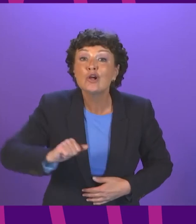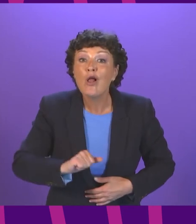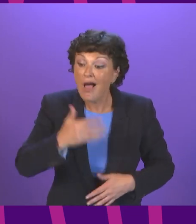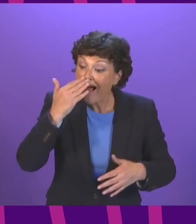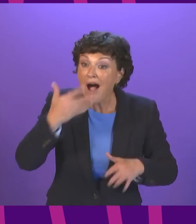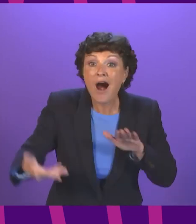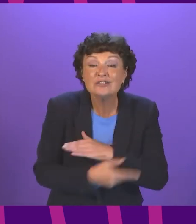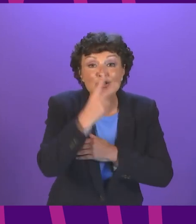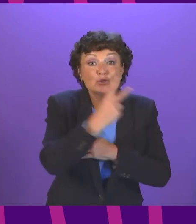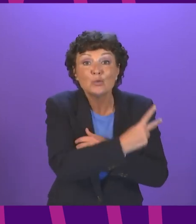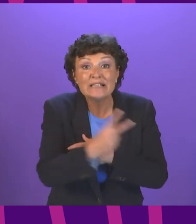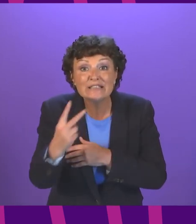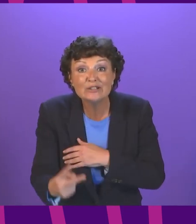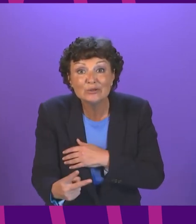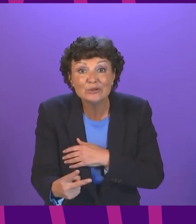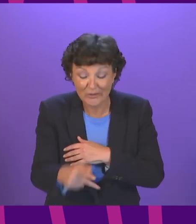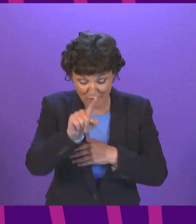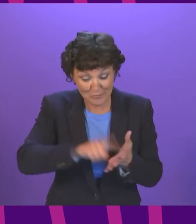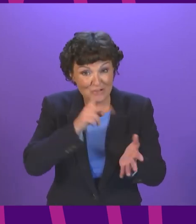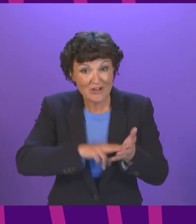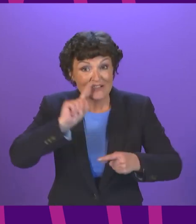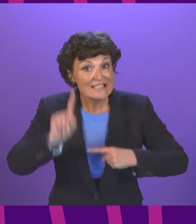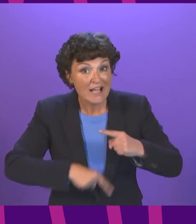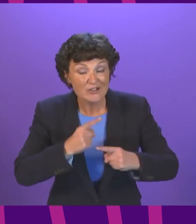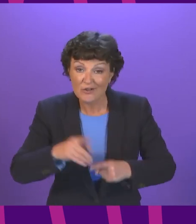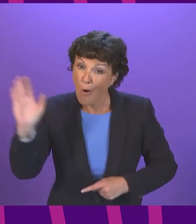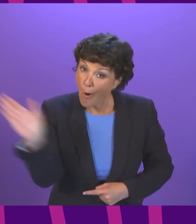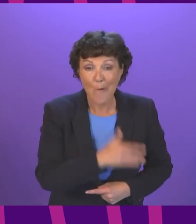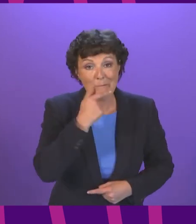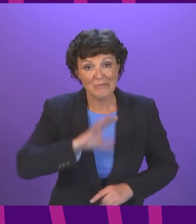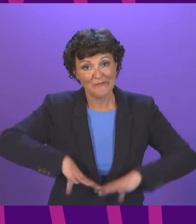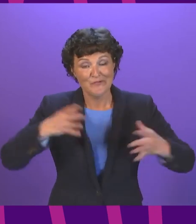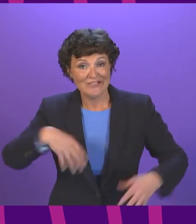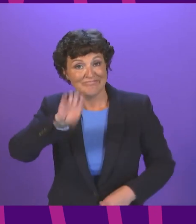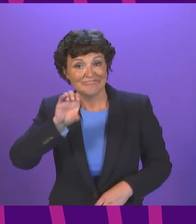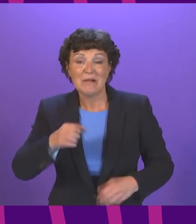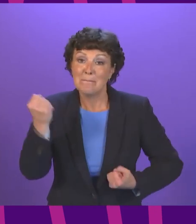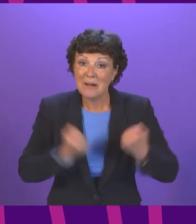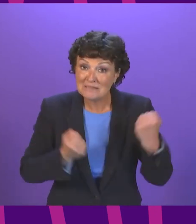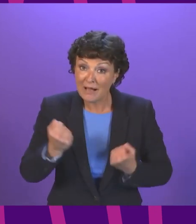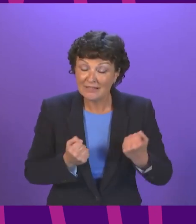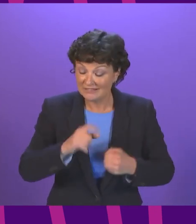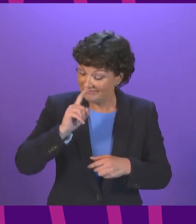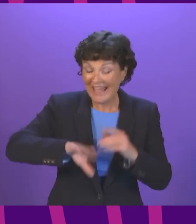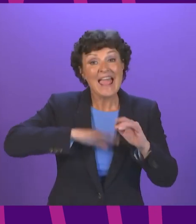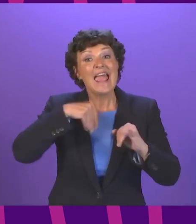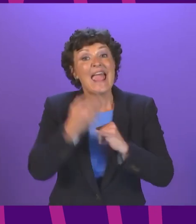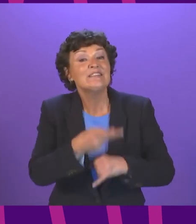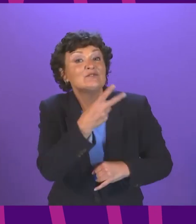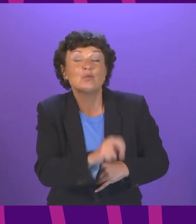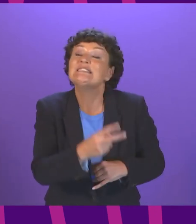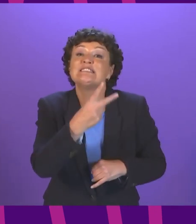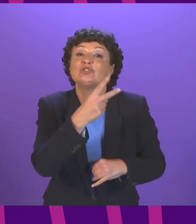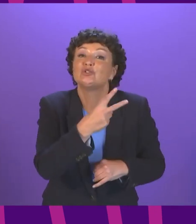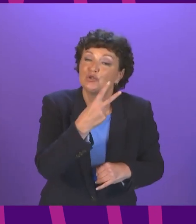eligible for free bus travel By the end of 2023, the vast majority of diesel buses will have been removed from Scotland's roads